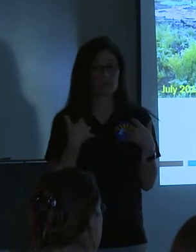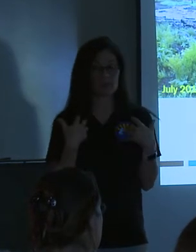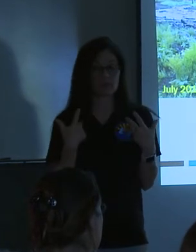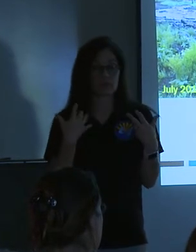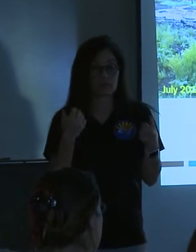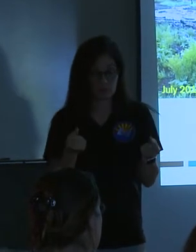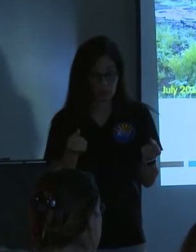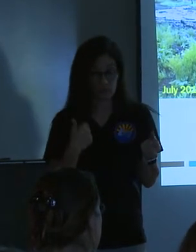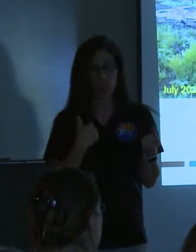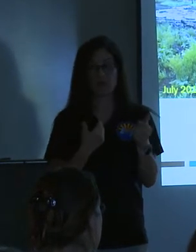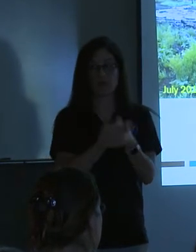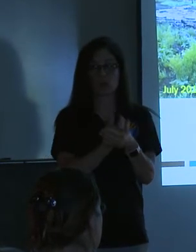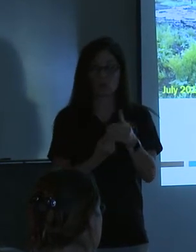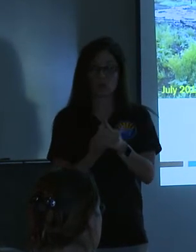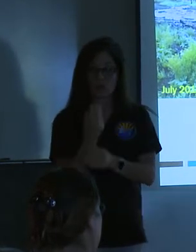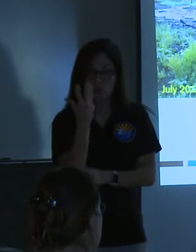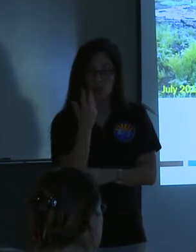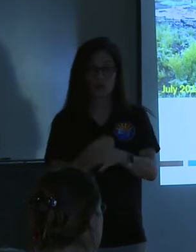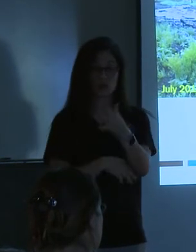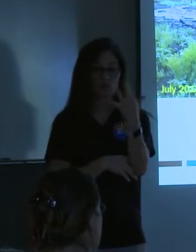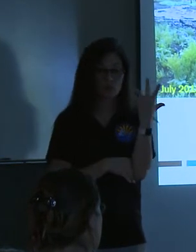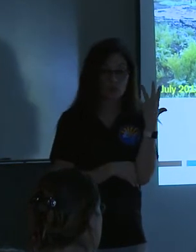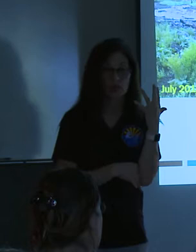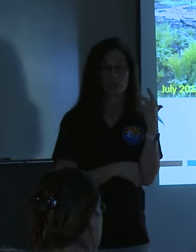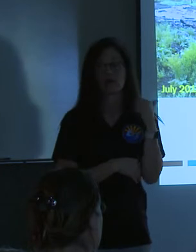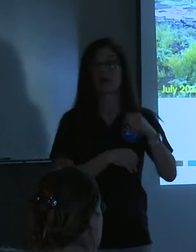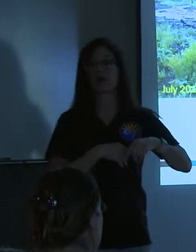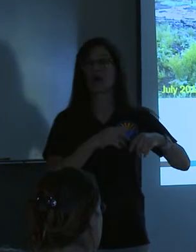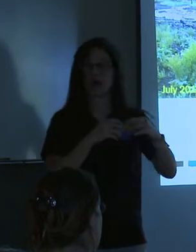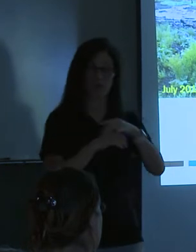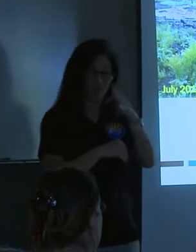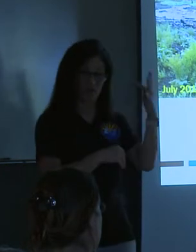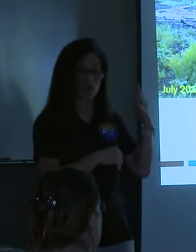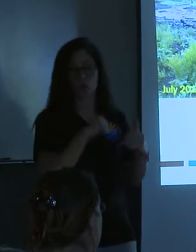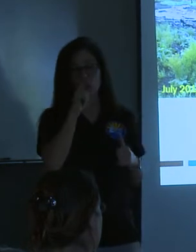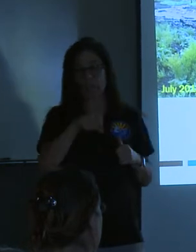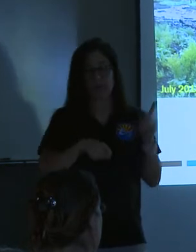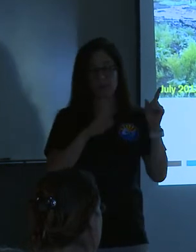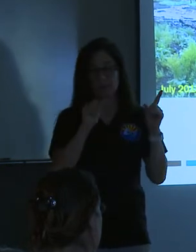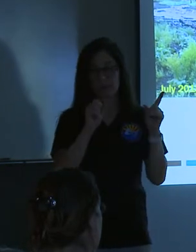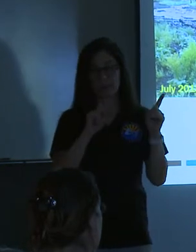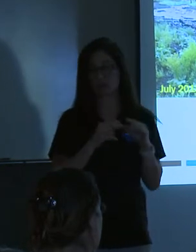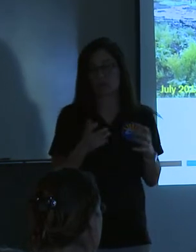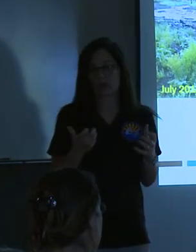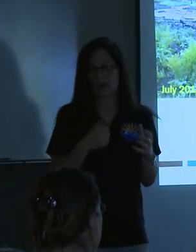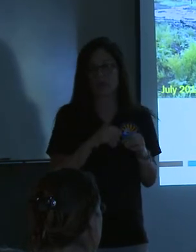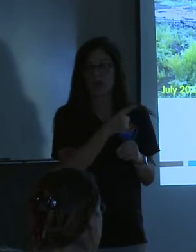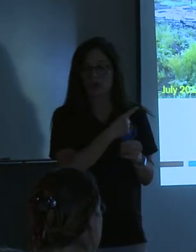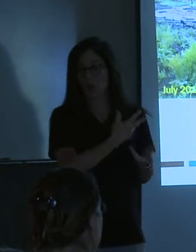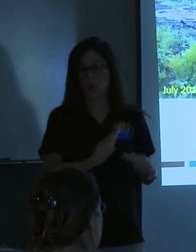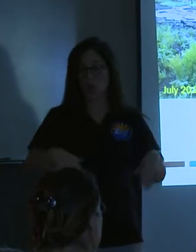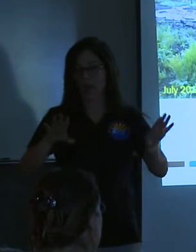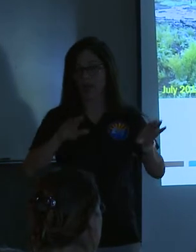we get regrowth and trees and we get interception up in the forest, we don't need these basins this much anymore. So these will go away.